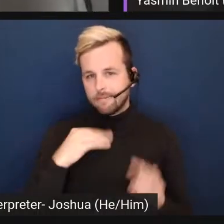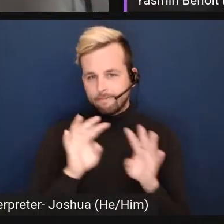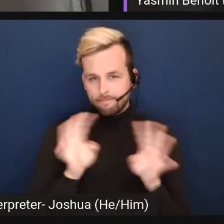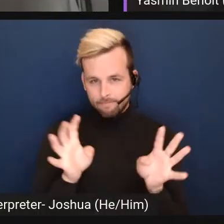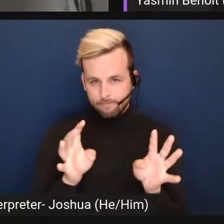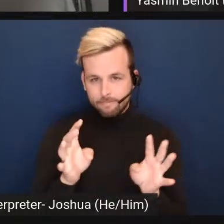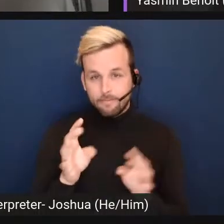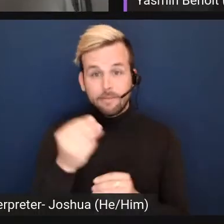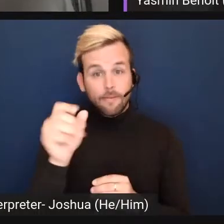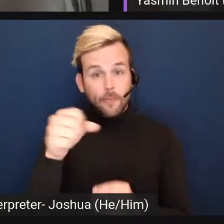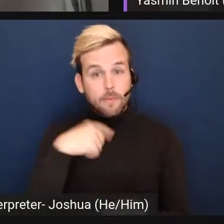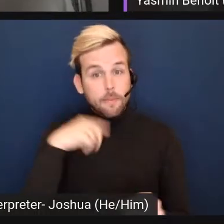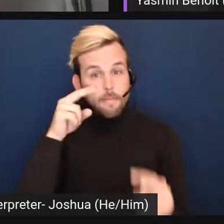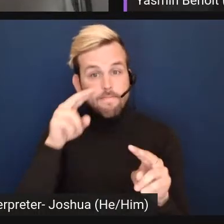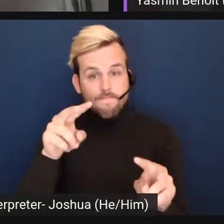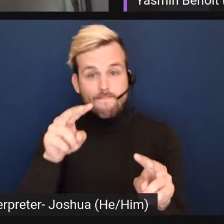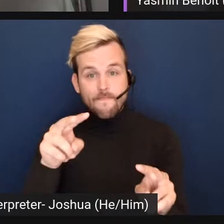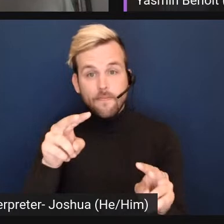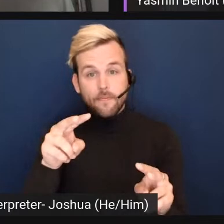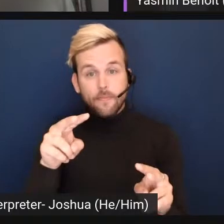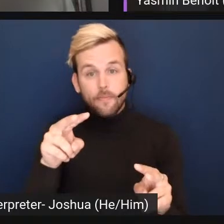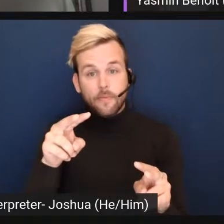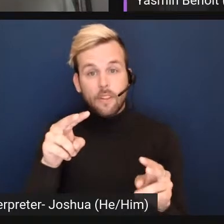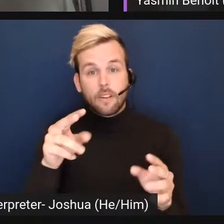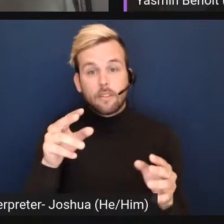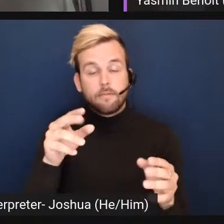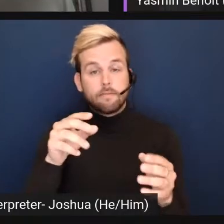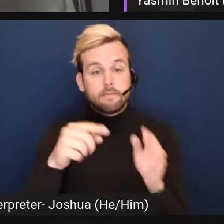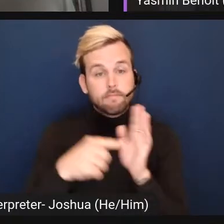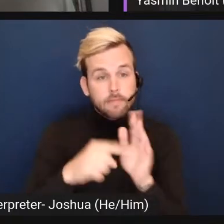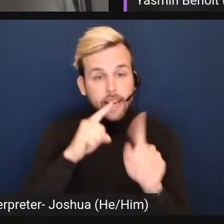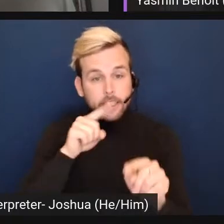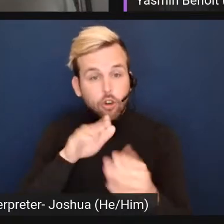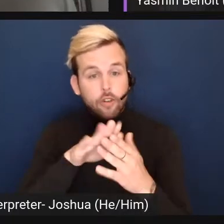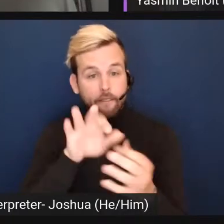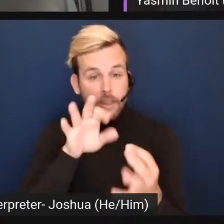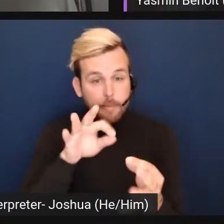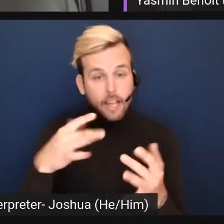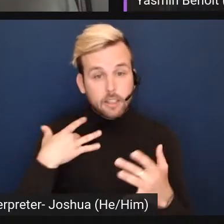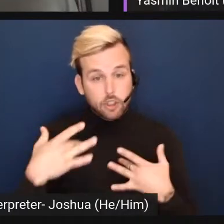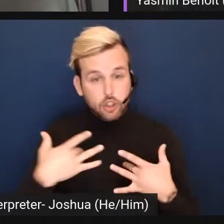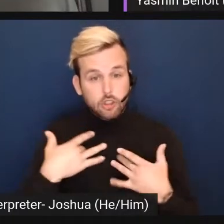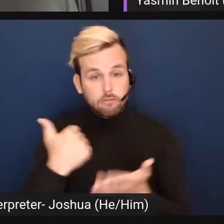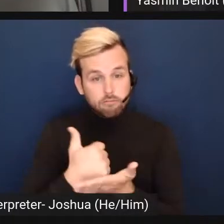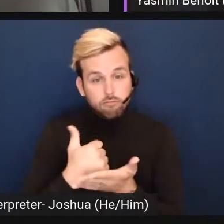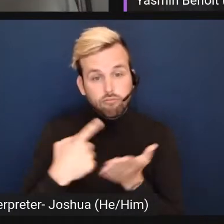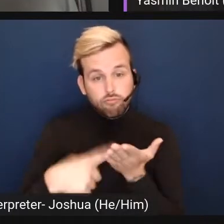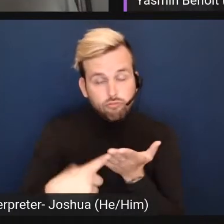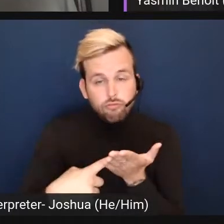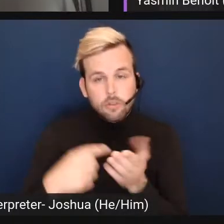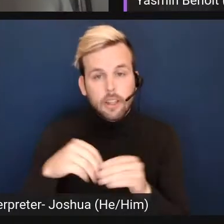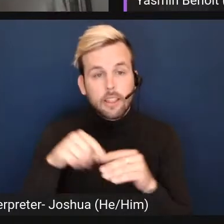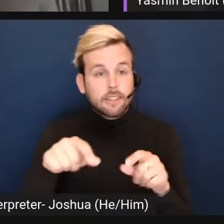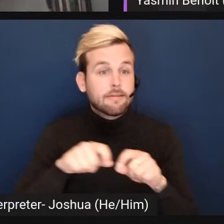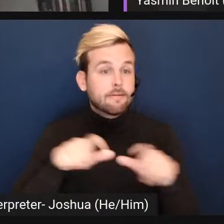And yeah, I'm looking forward to addressing all of your feedback and concerns in this live stream.